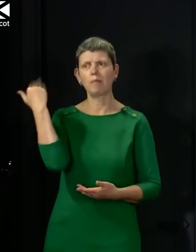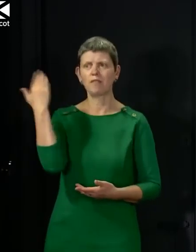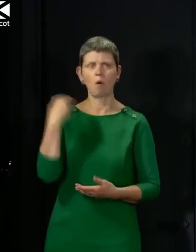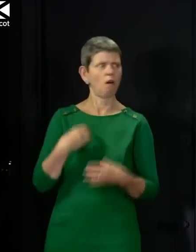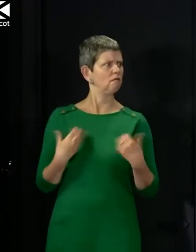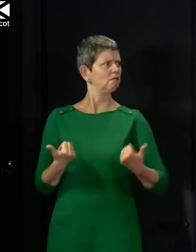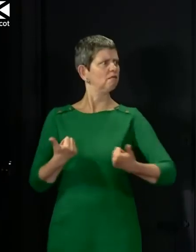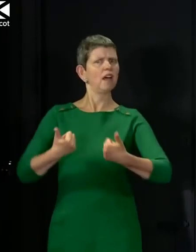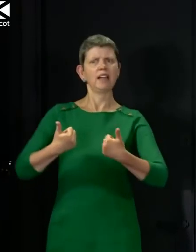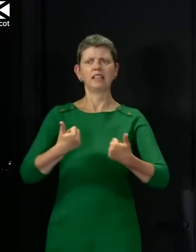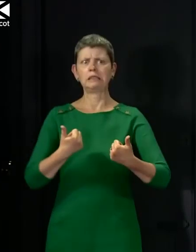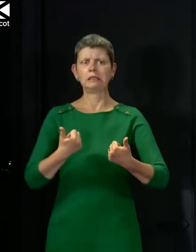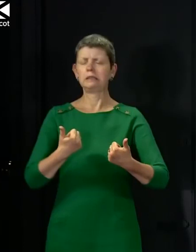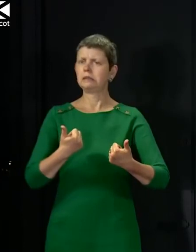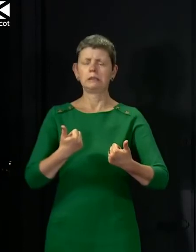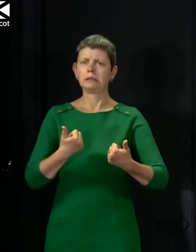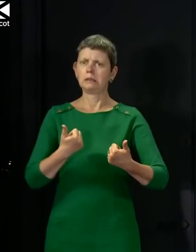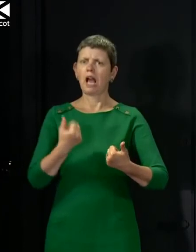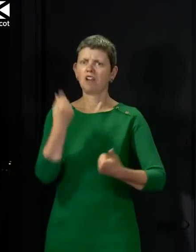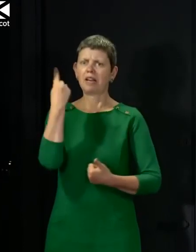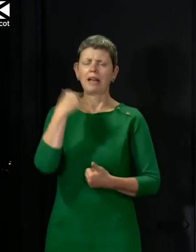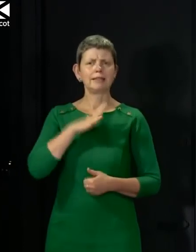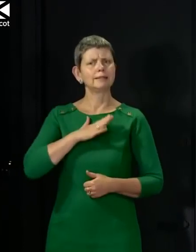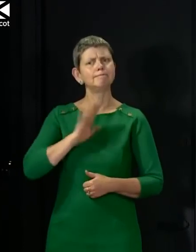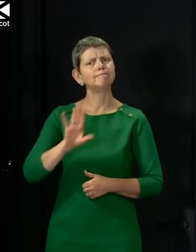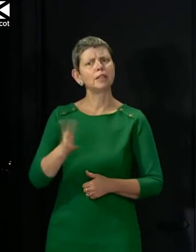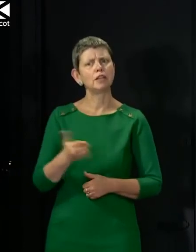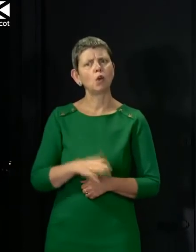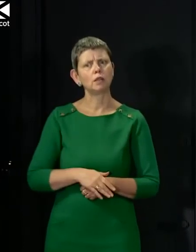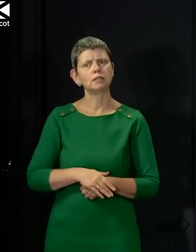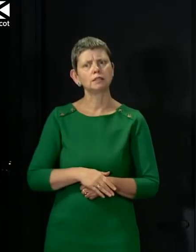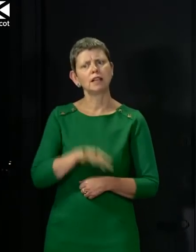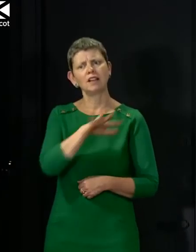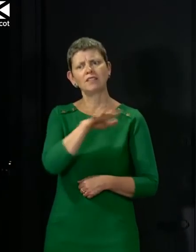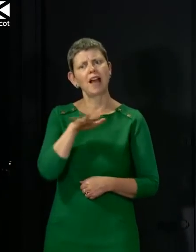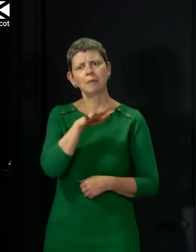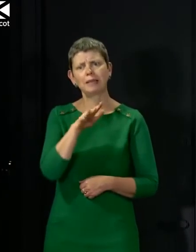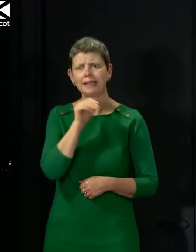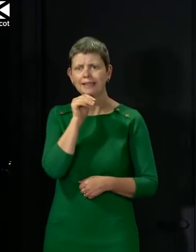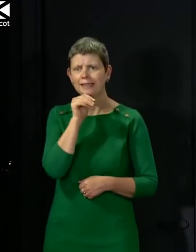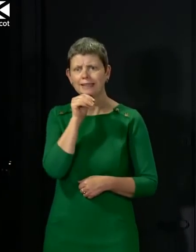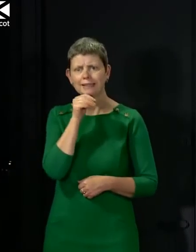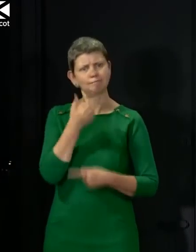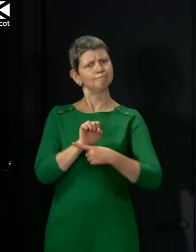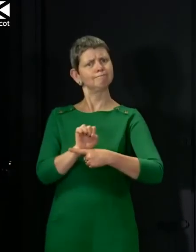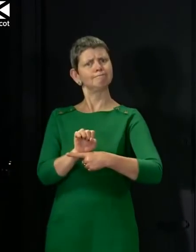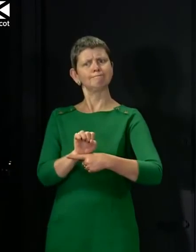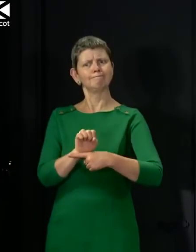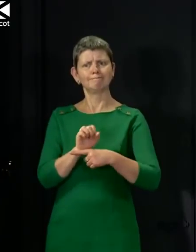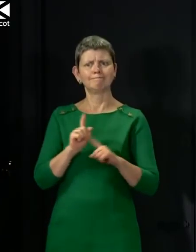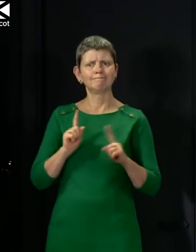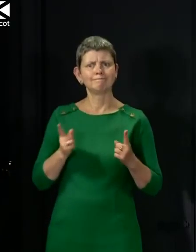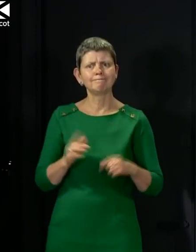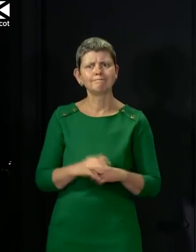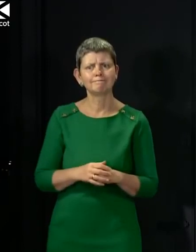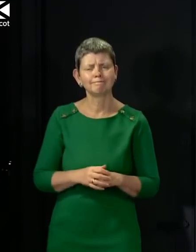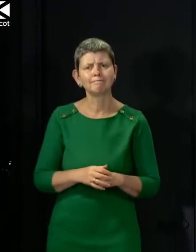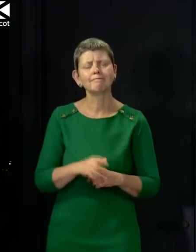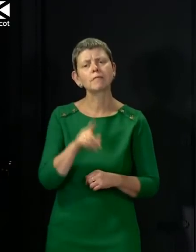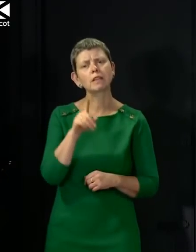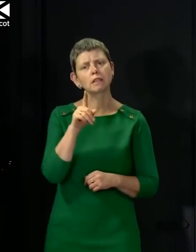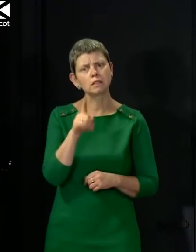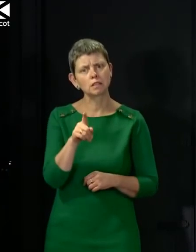nobody's immune and even if you think yourself you're at lower risk none of our families are immune from being touched by this and potentially